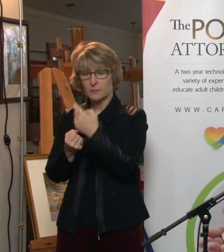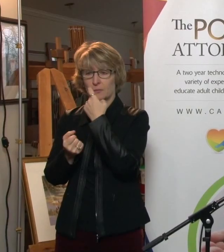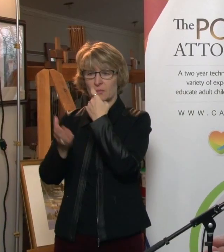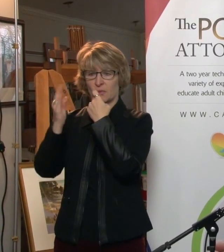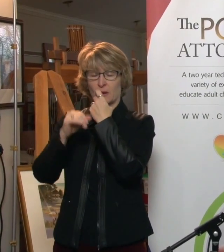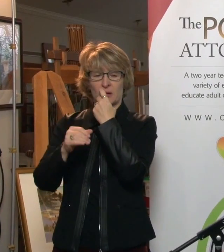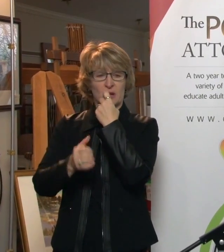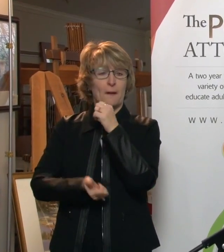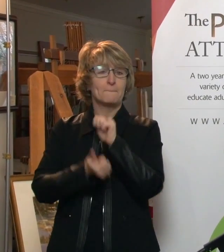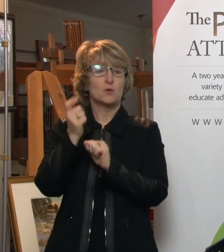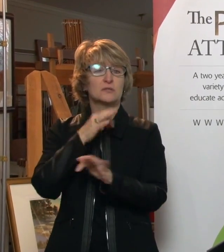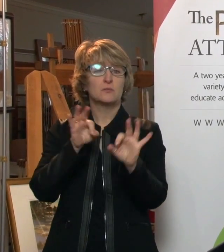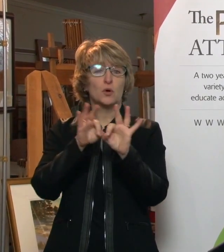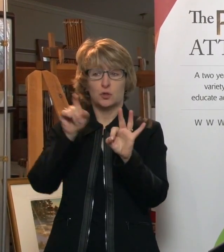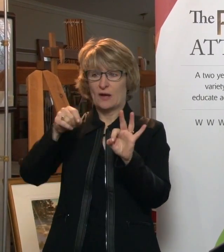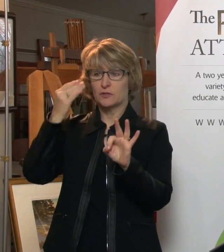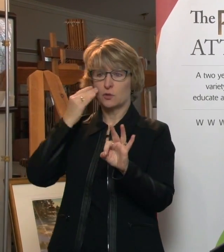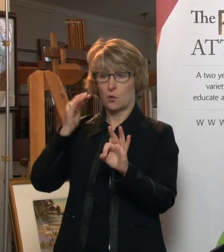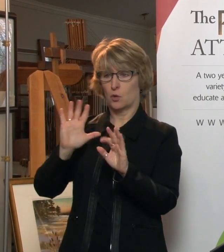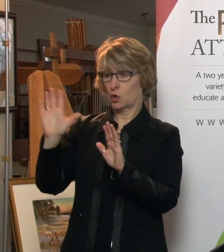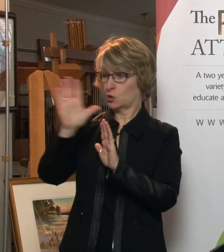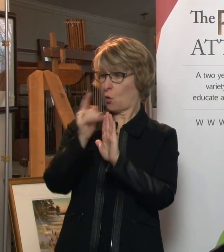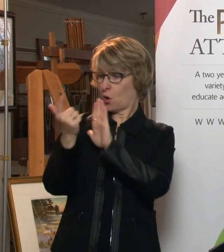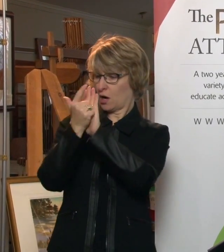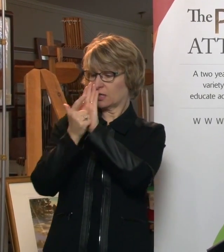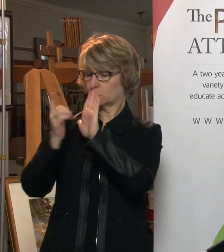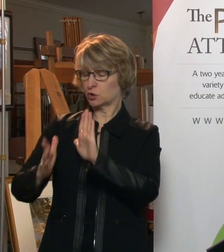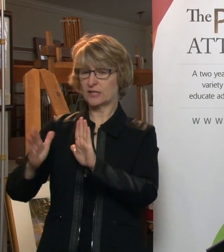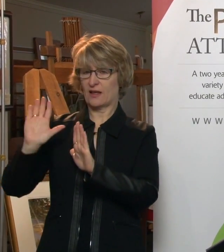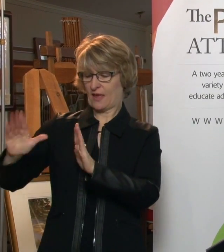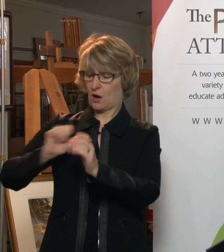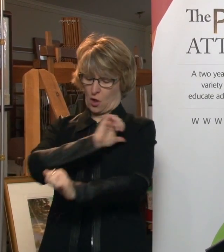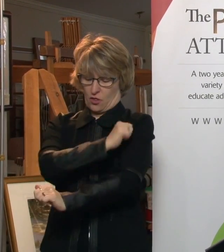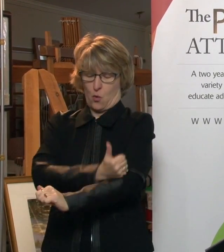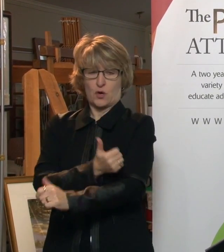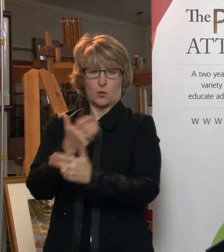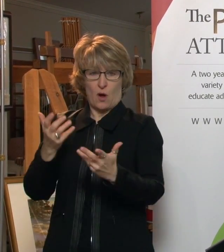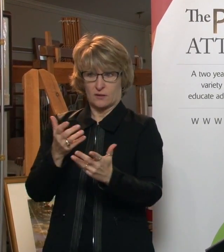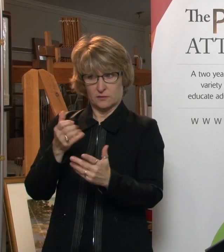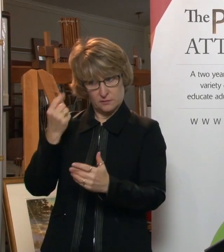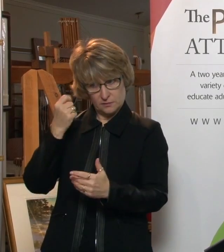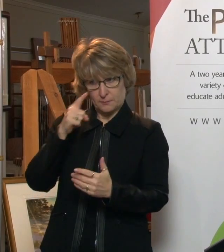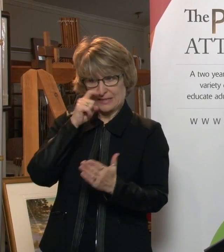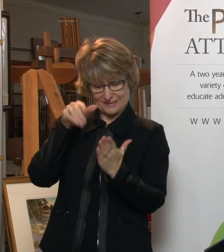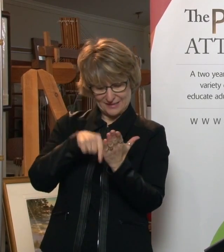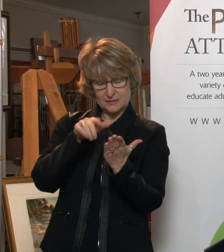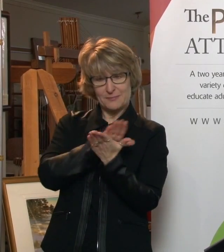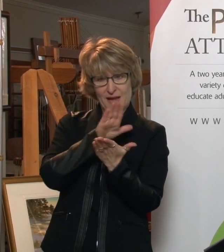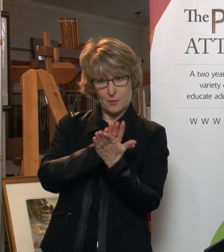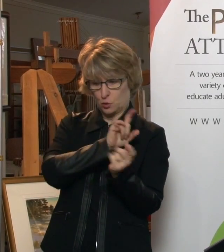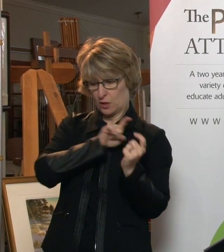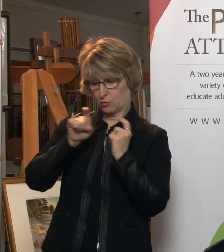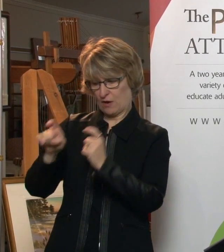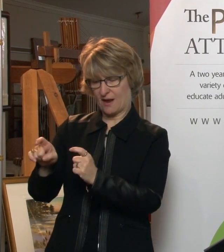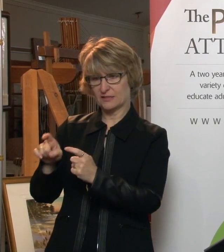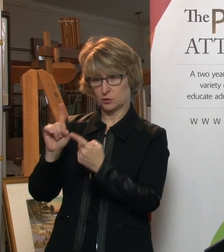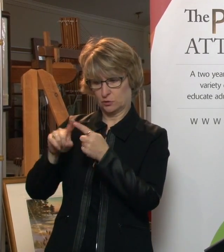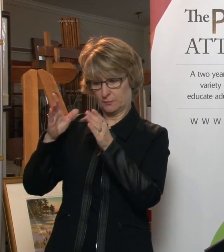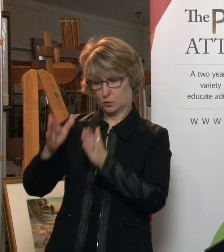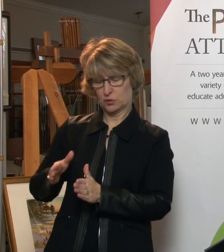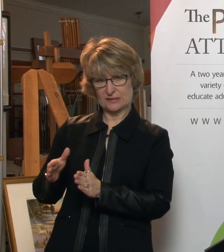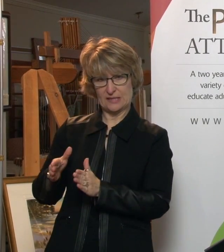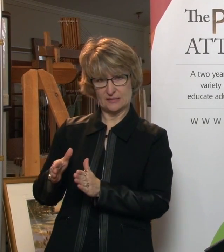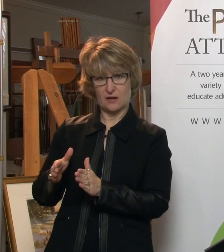know what it is your attorney has the authority to do. Essentially, you are granting them, unless you put restrictions in the